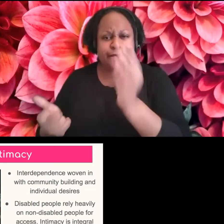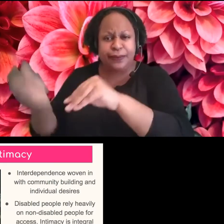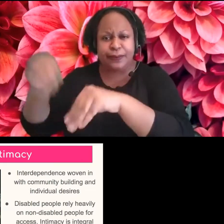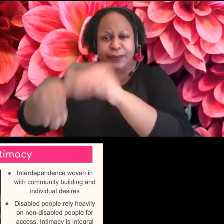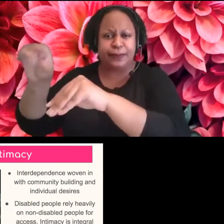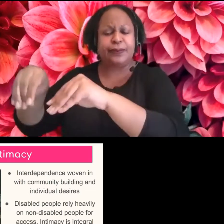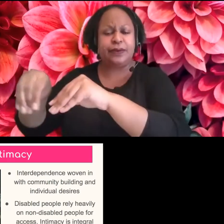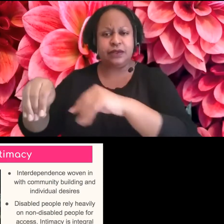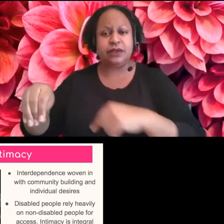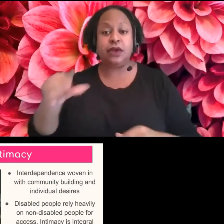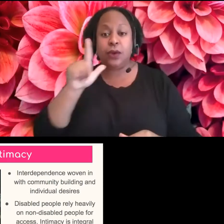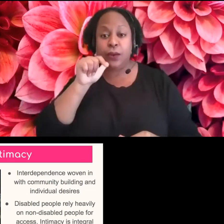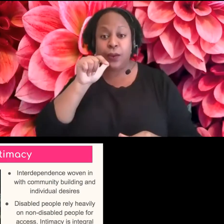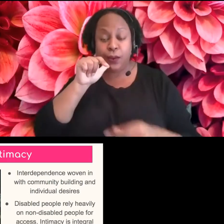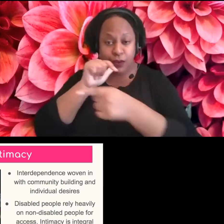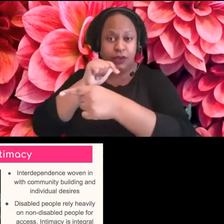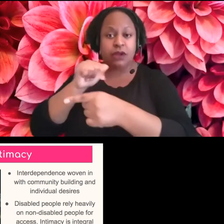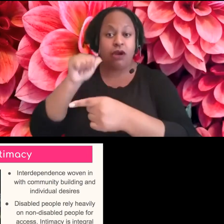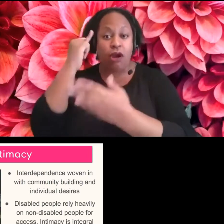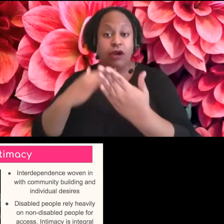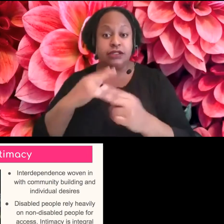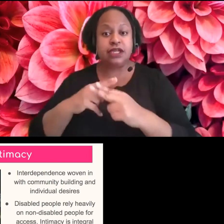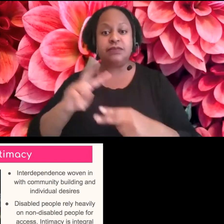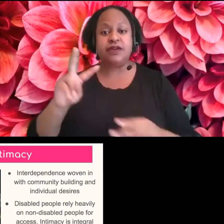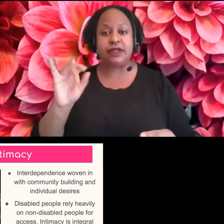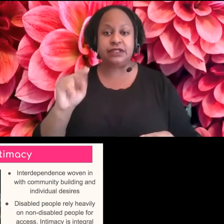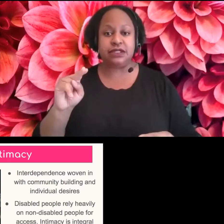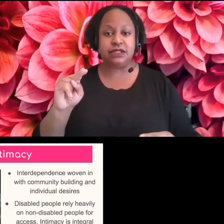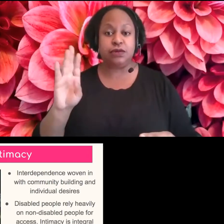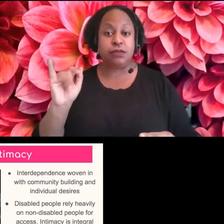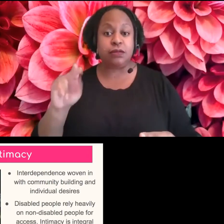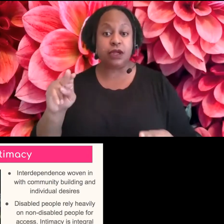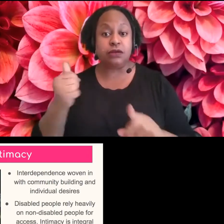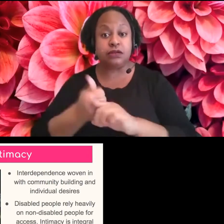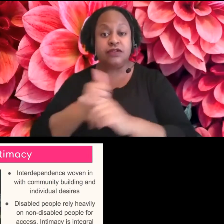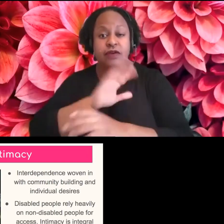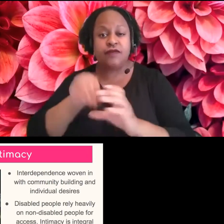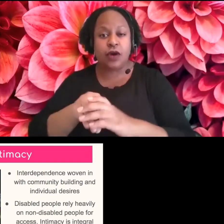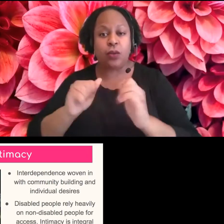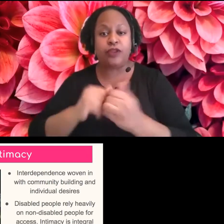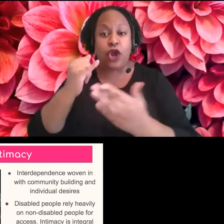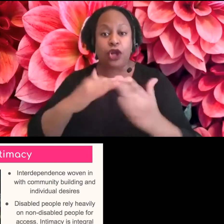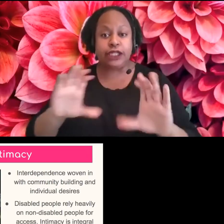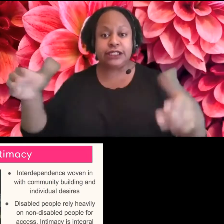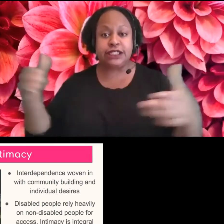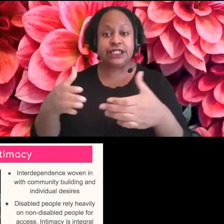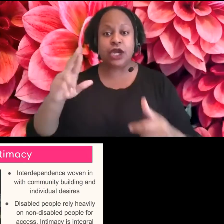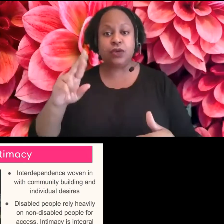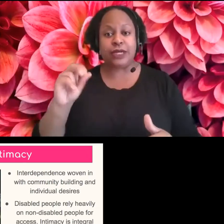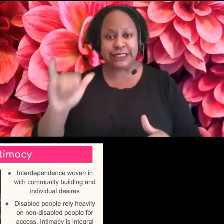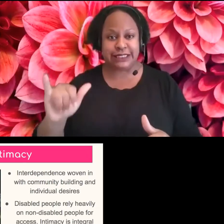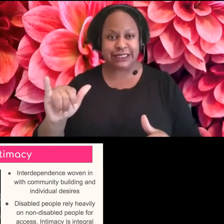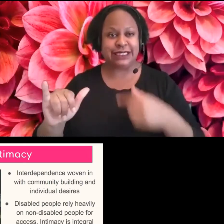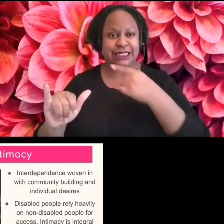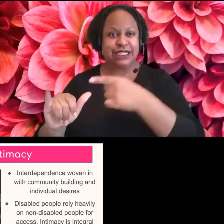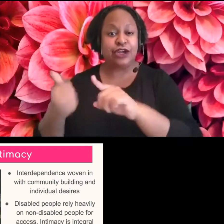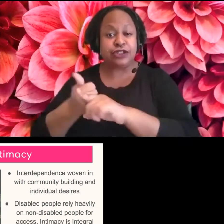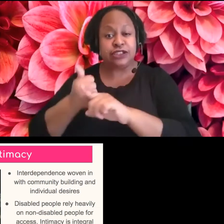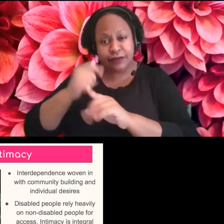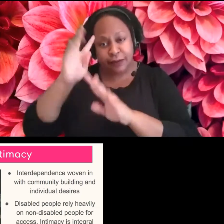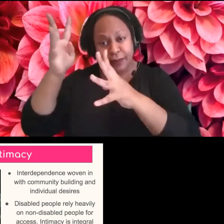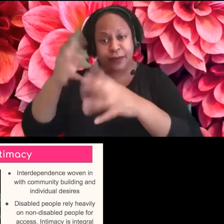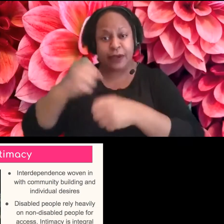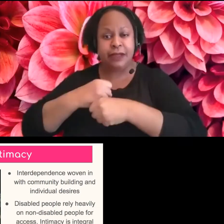hands touching the piece, um, and coming together over this malformed sewn together creature